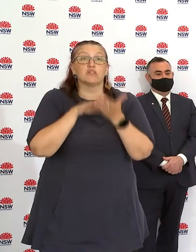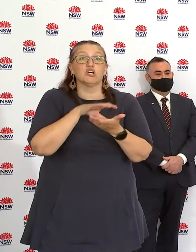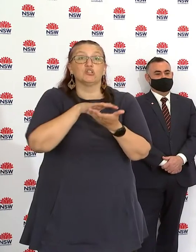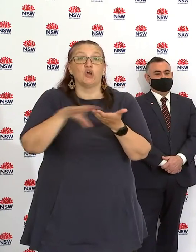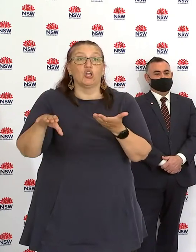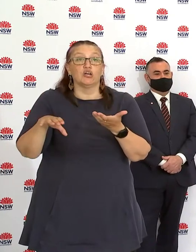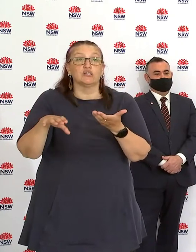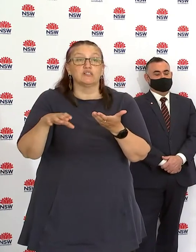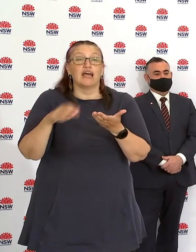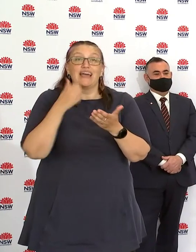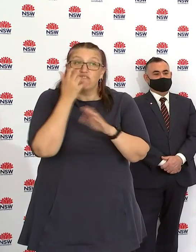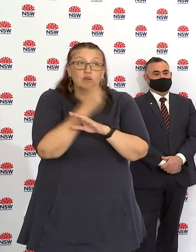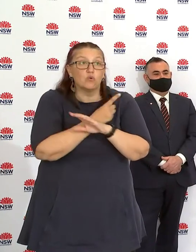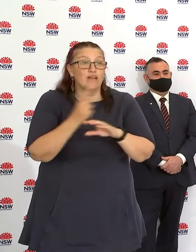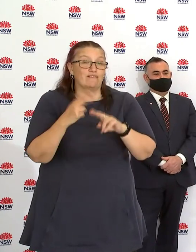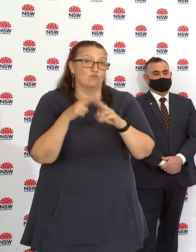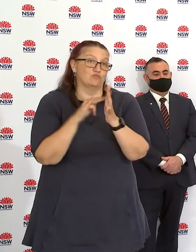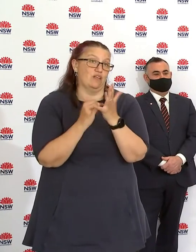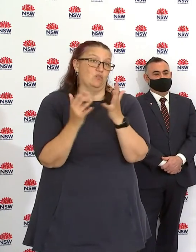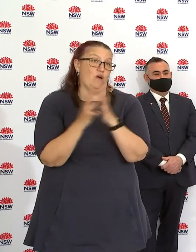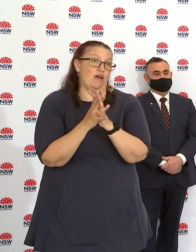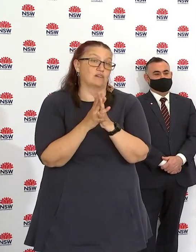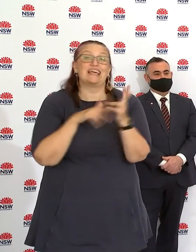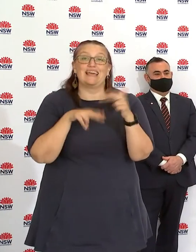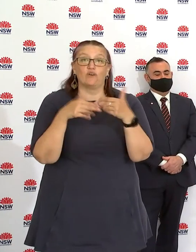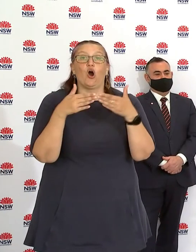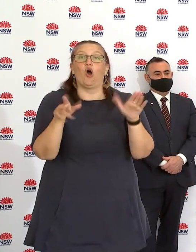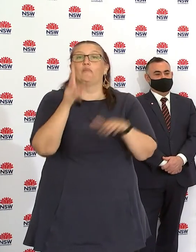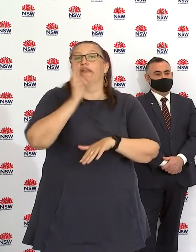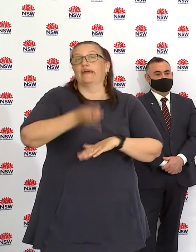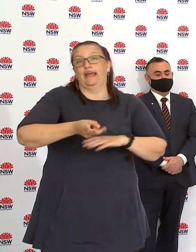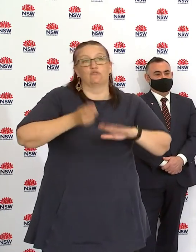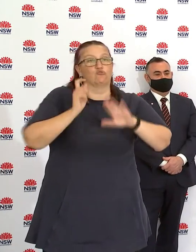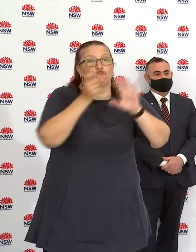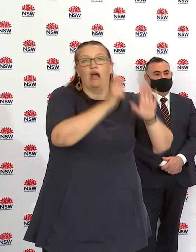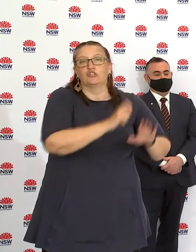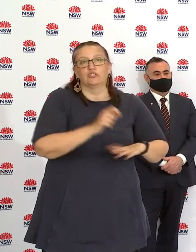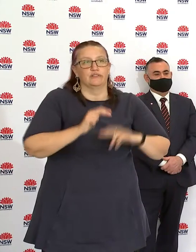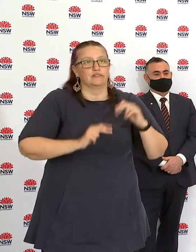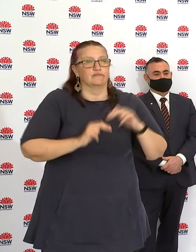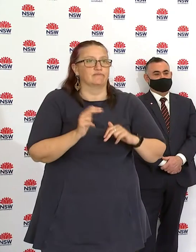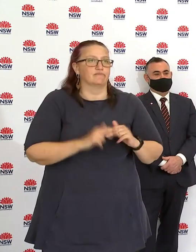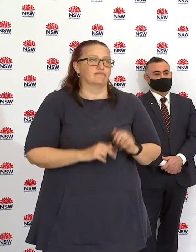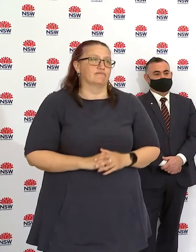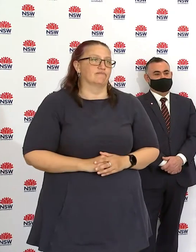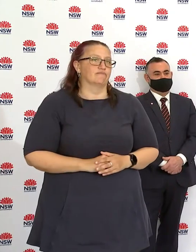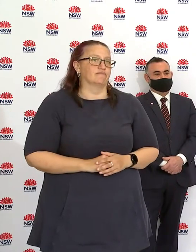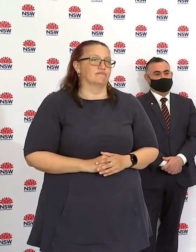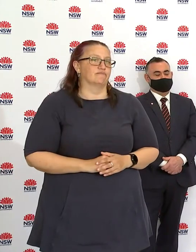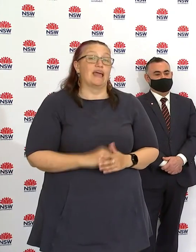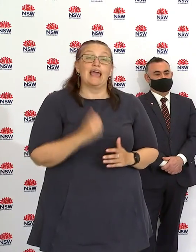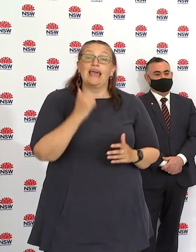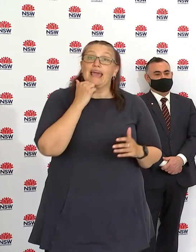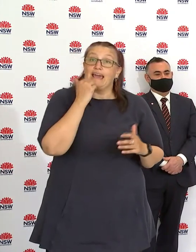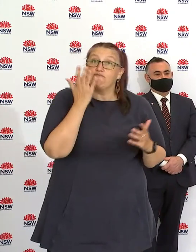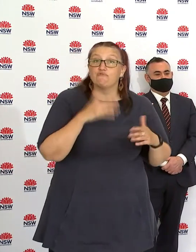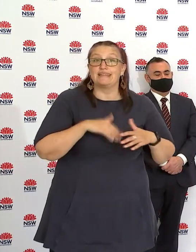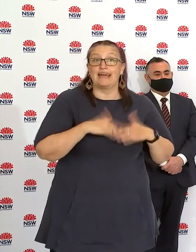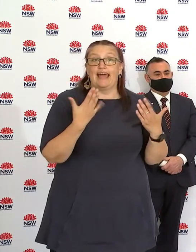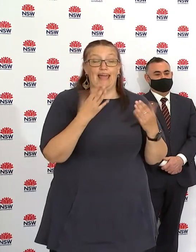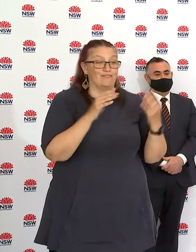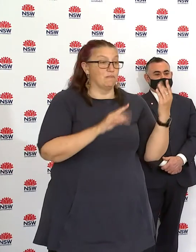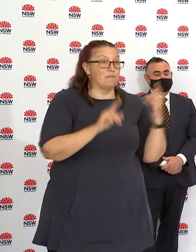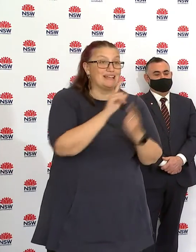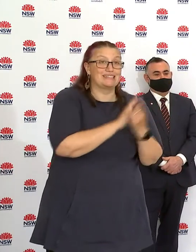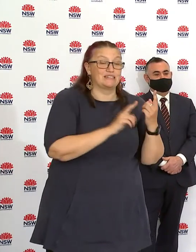incredibly important for the workers and for those businesses to keep going. I really want to thank the industry. We've had daily meetings with the construction industry and the broader business